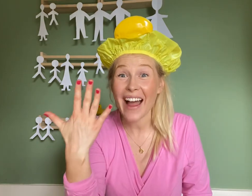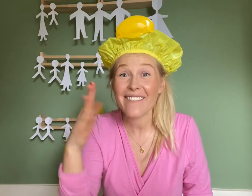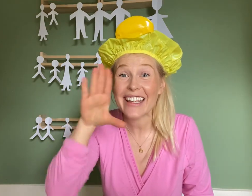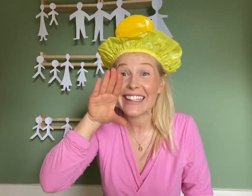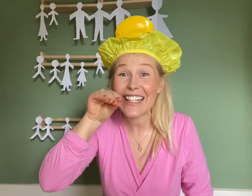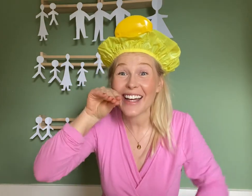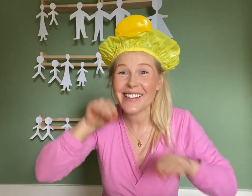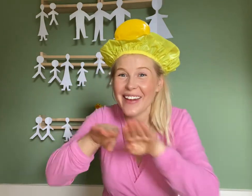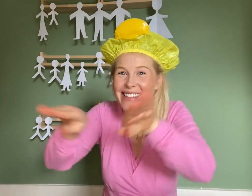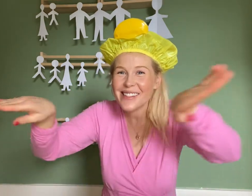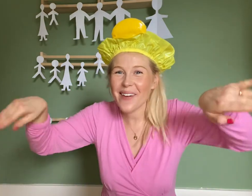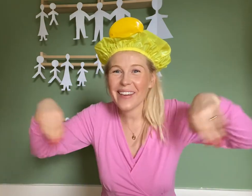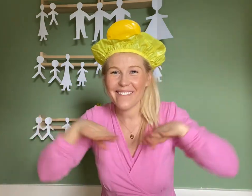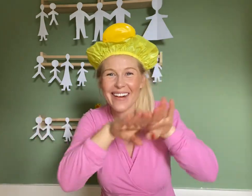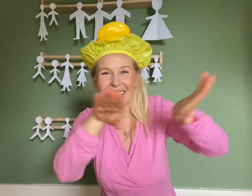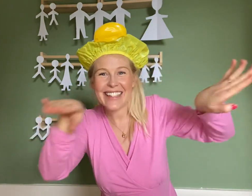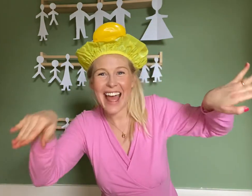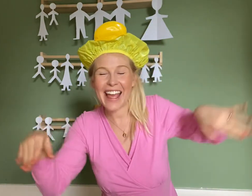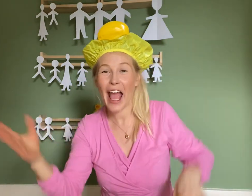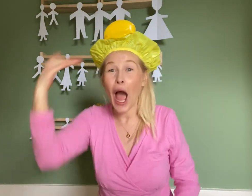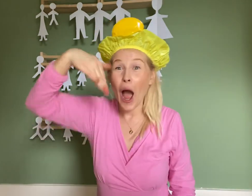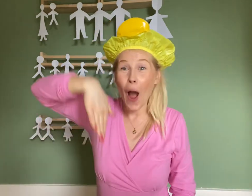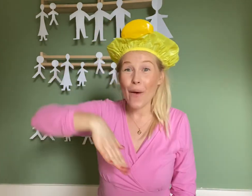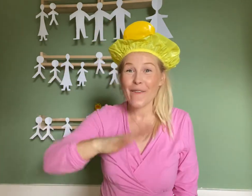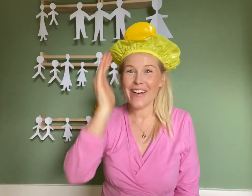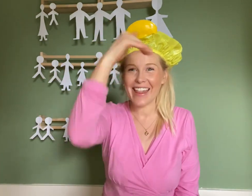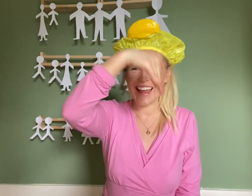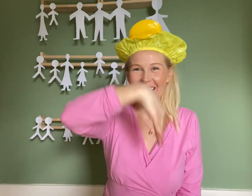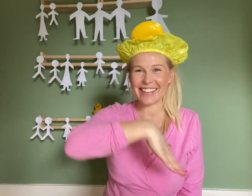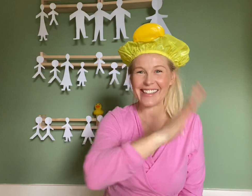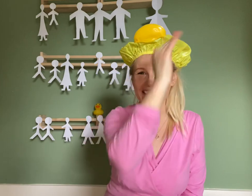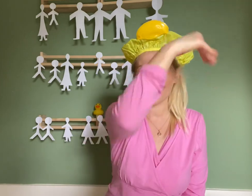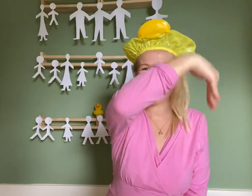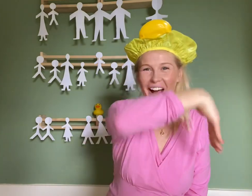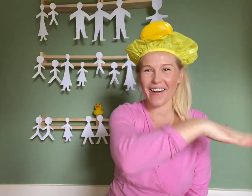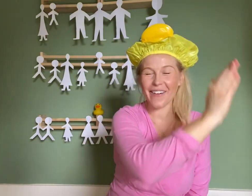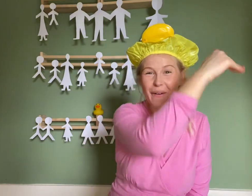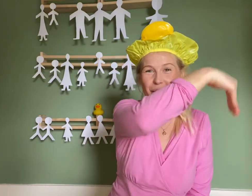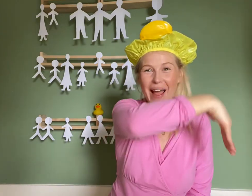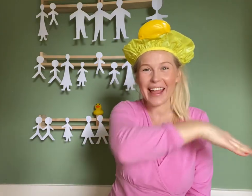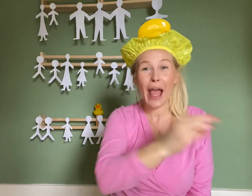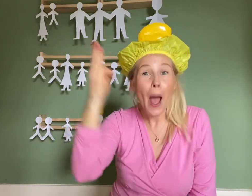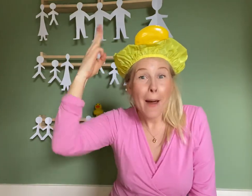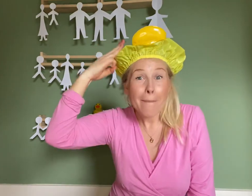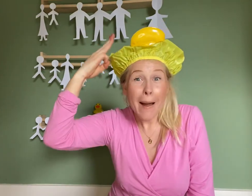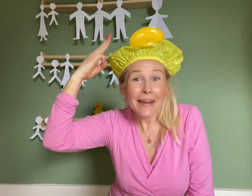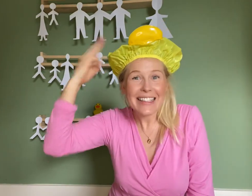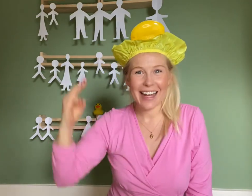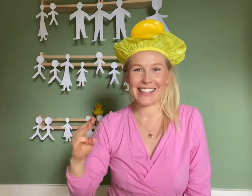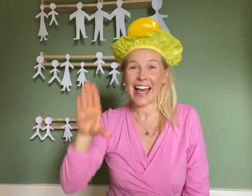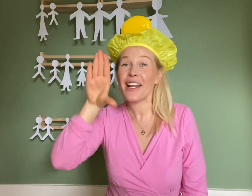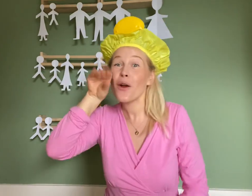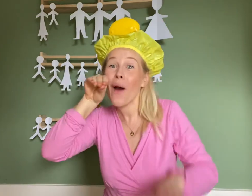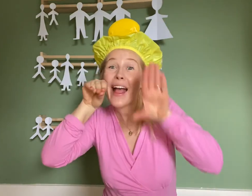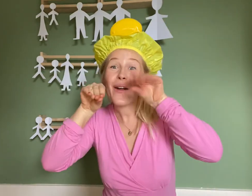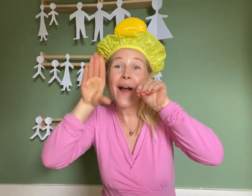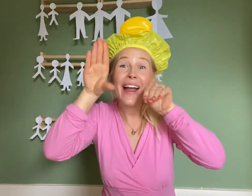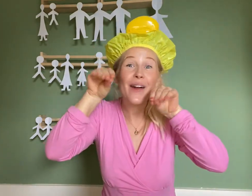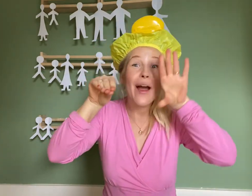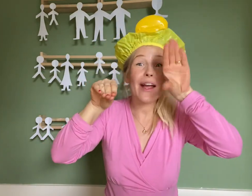little ducks went swimming one day over the hills and far away. Mummy duck said quack, quack, quack,